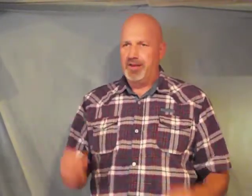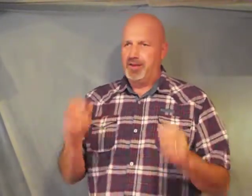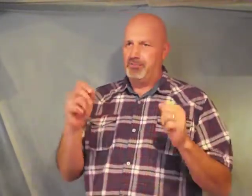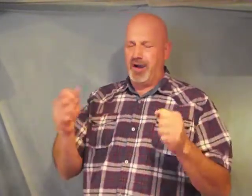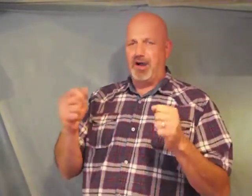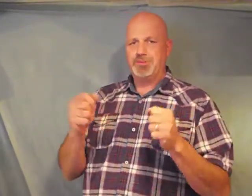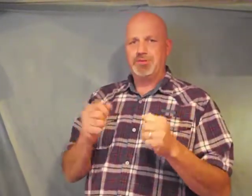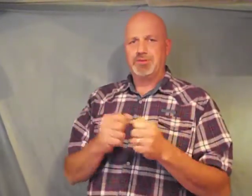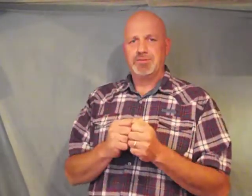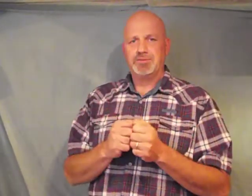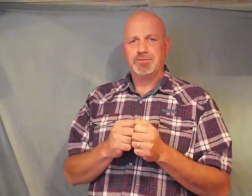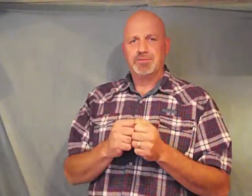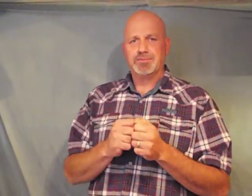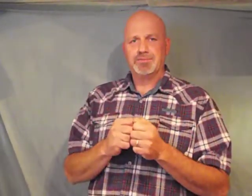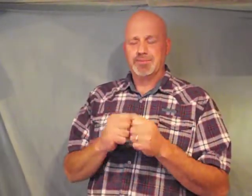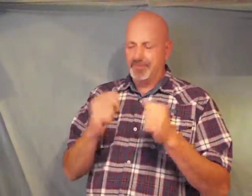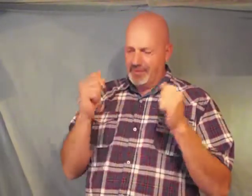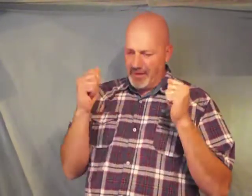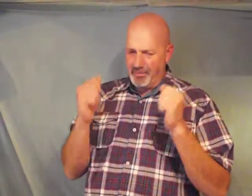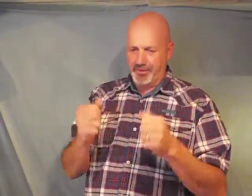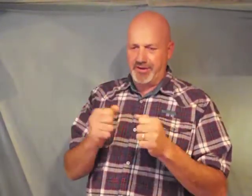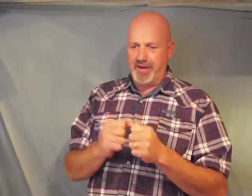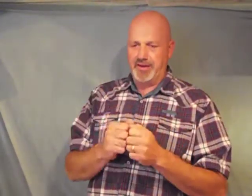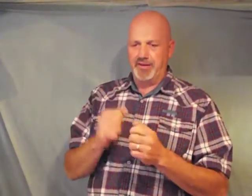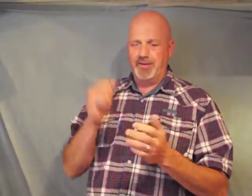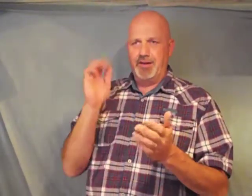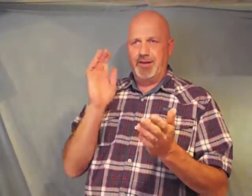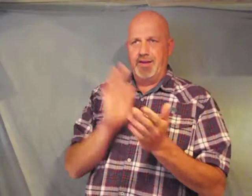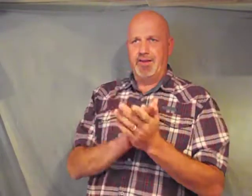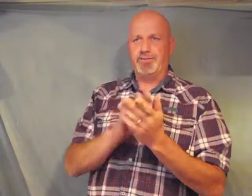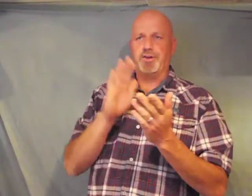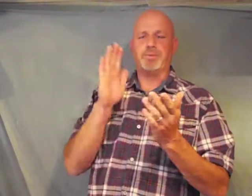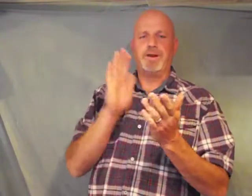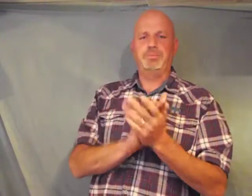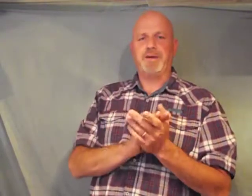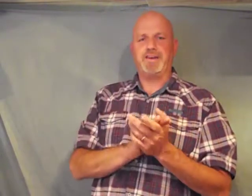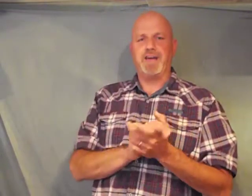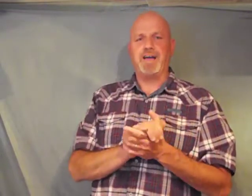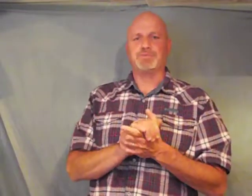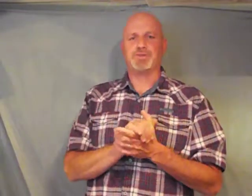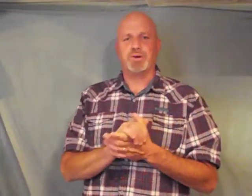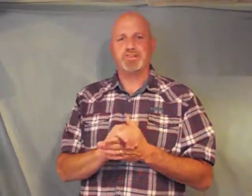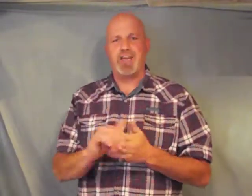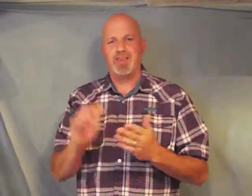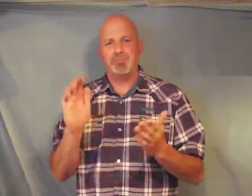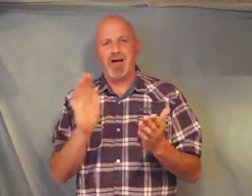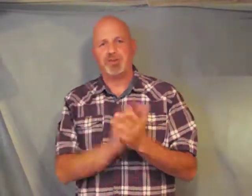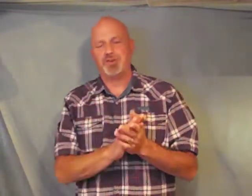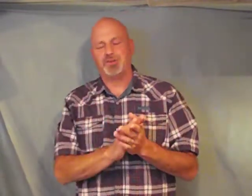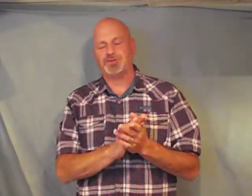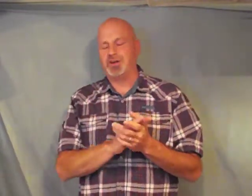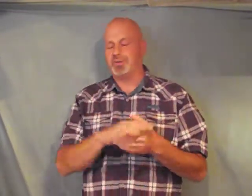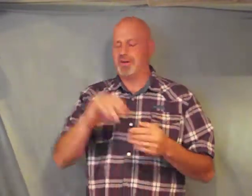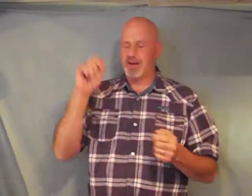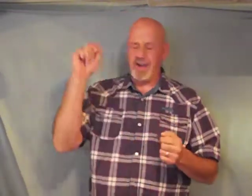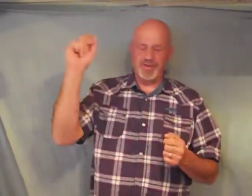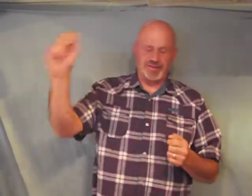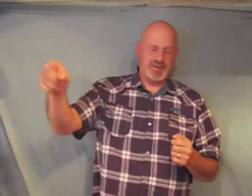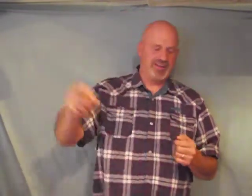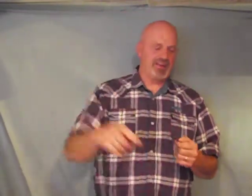moms I'm going to tell you if you're reading bedtime stories out of the Bible to your children God sees it